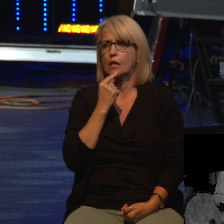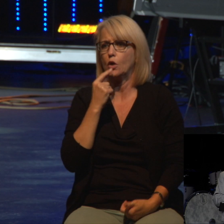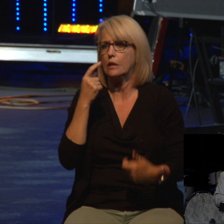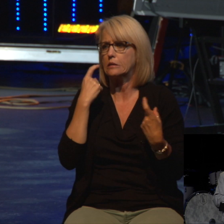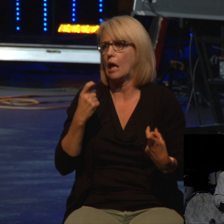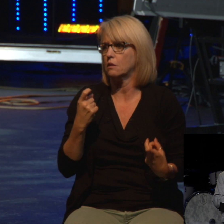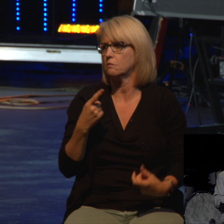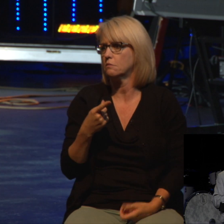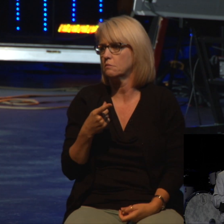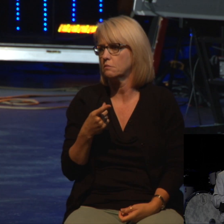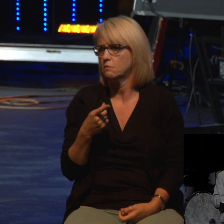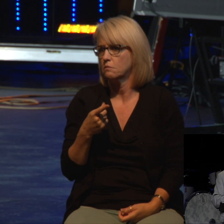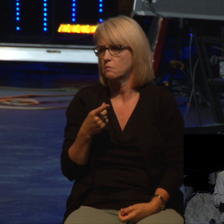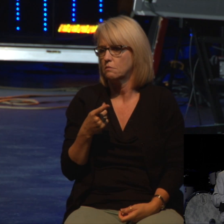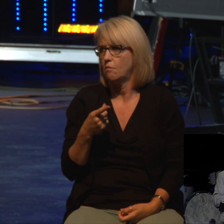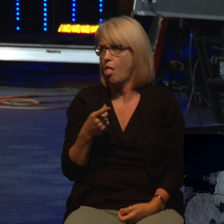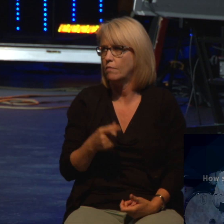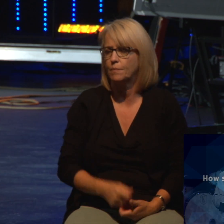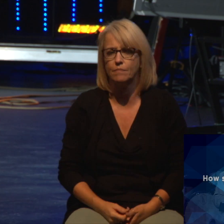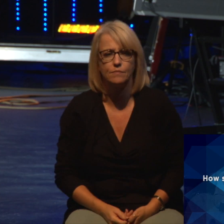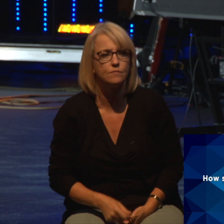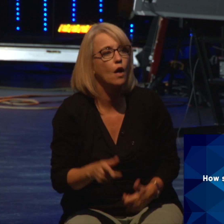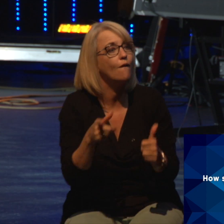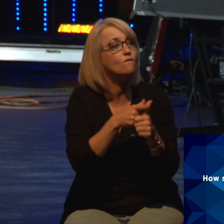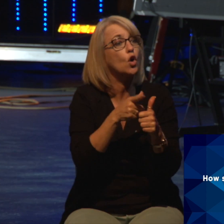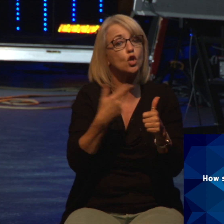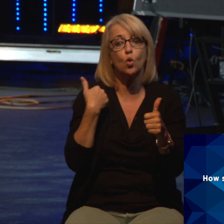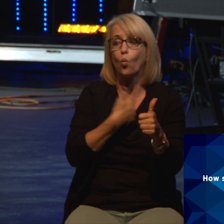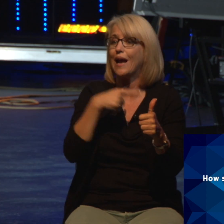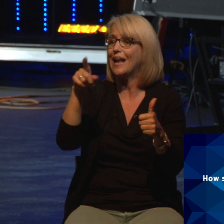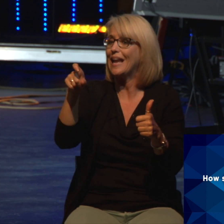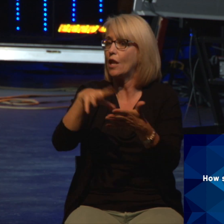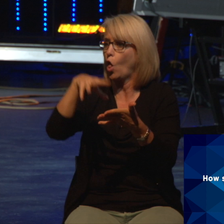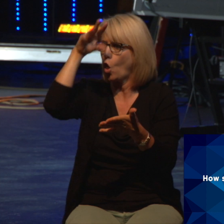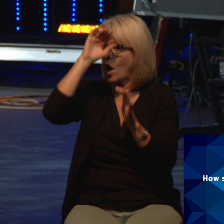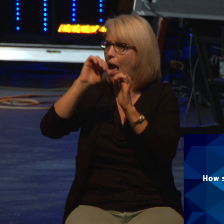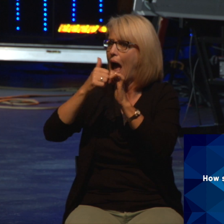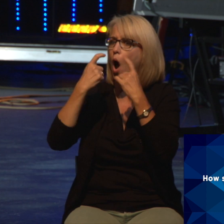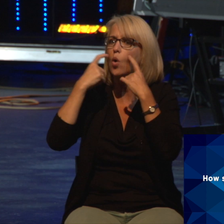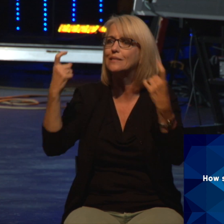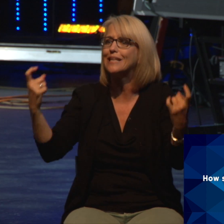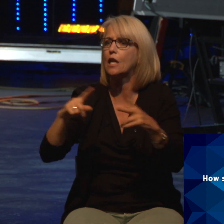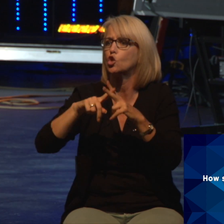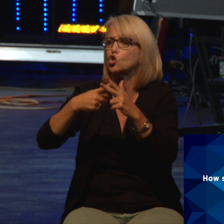how sin starts and grows. Francis Schaeffer, the author, said it is significant